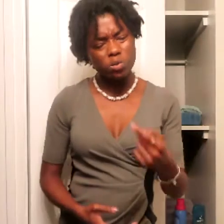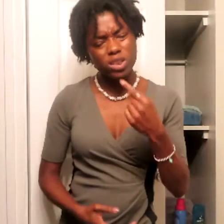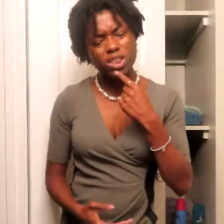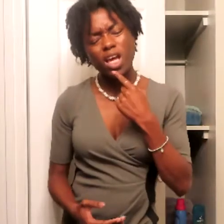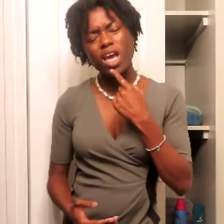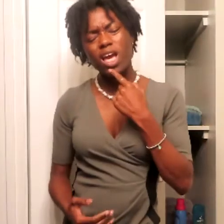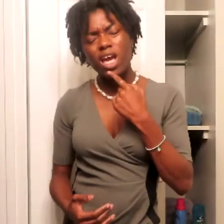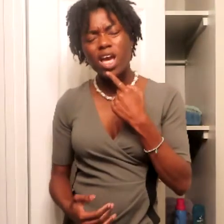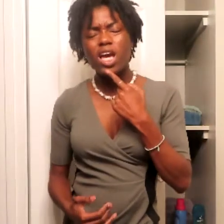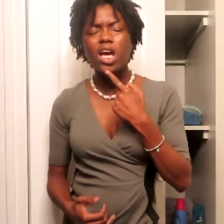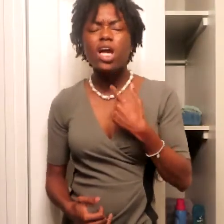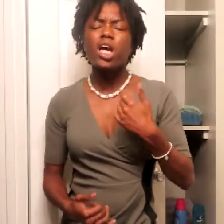say Say,